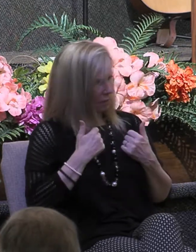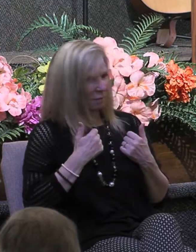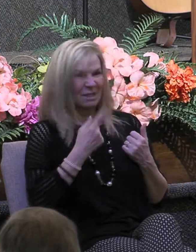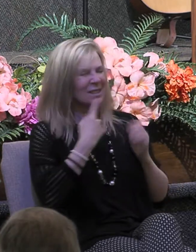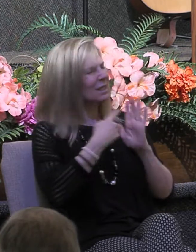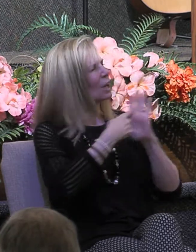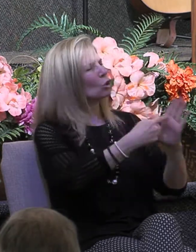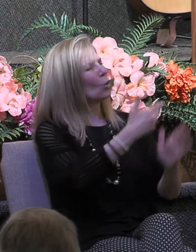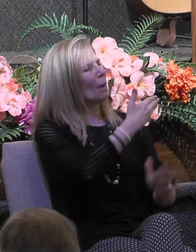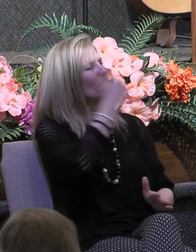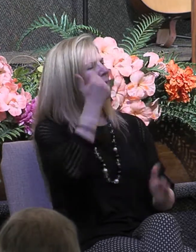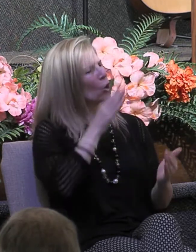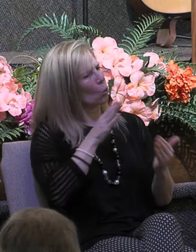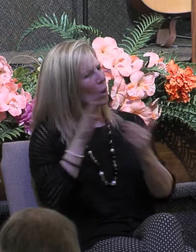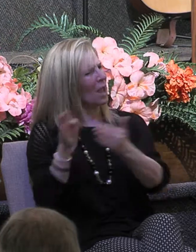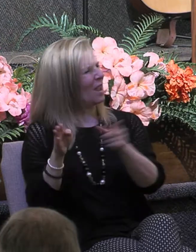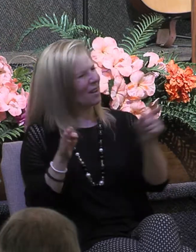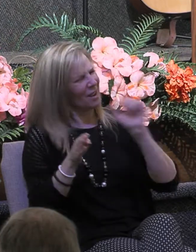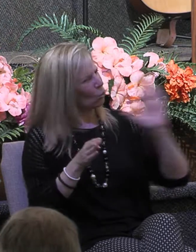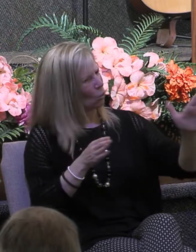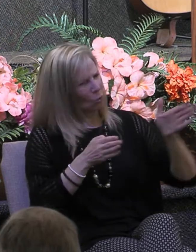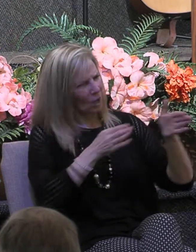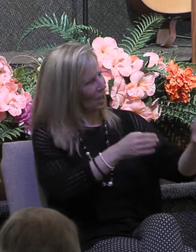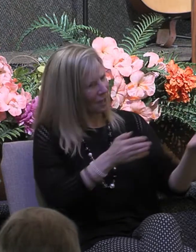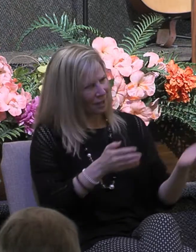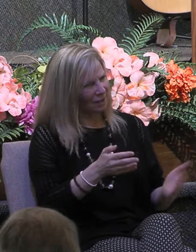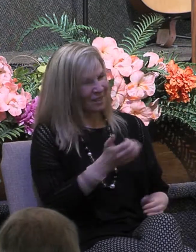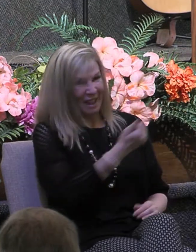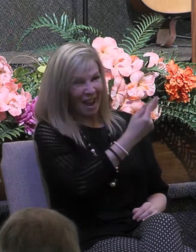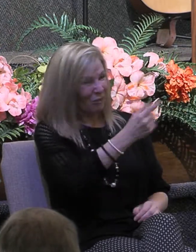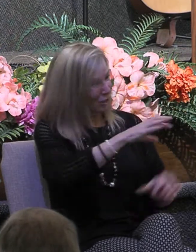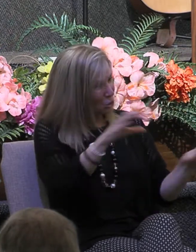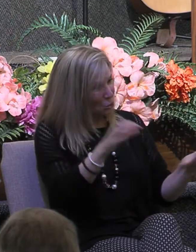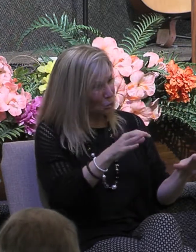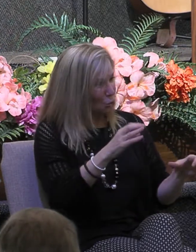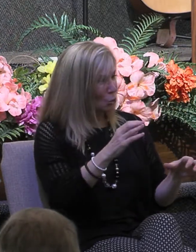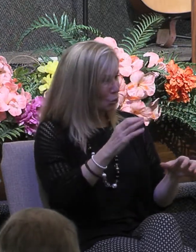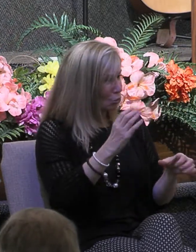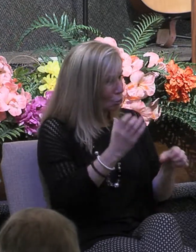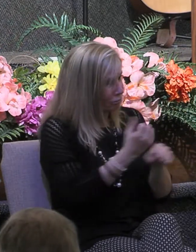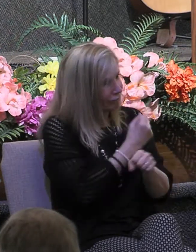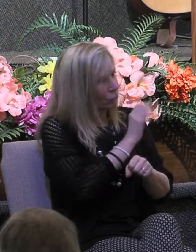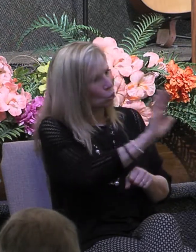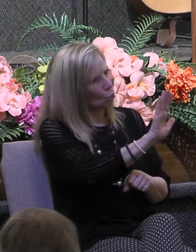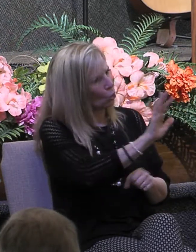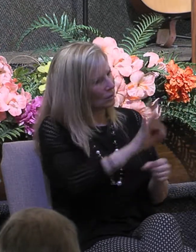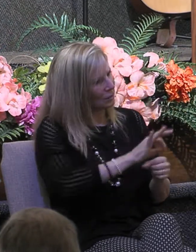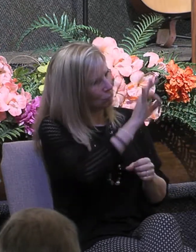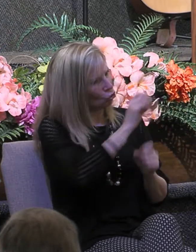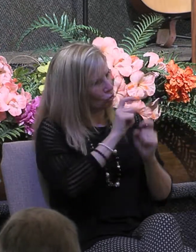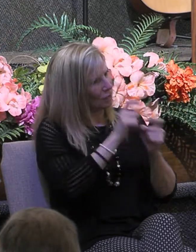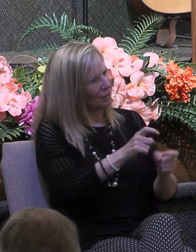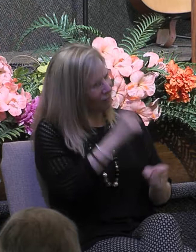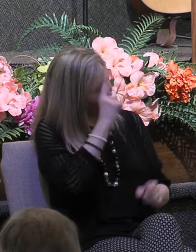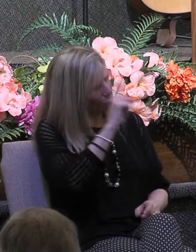excellent way everything they did in using their spiritual gifts was done for the sake of impressing others